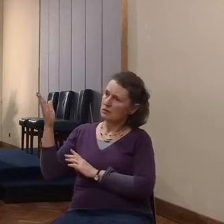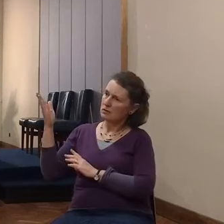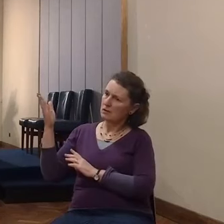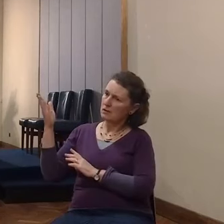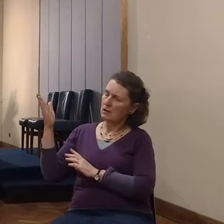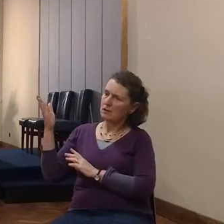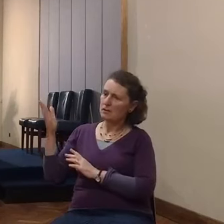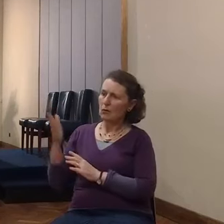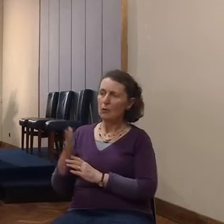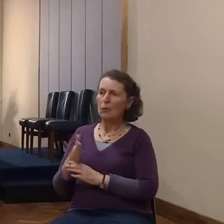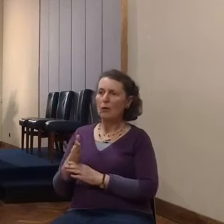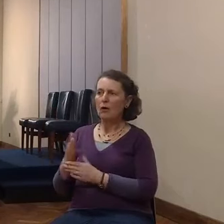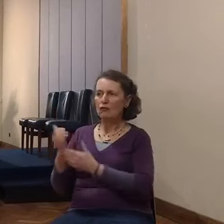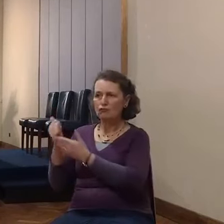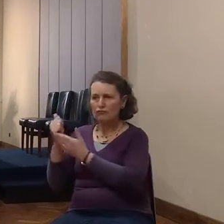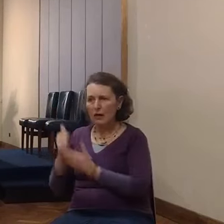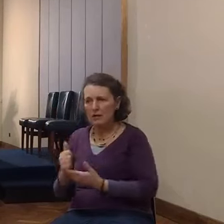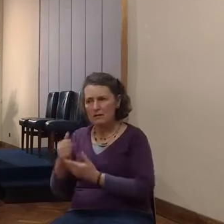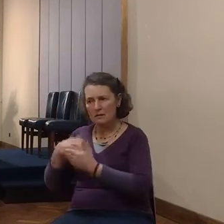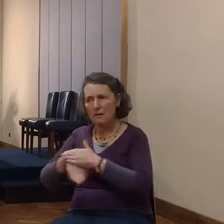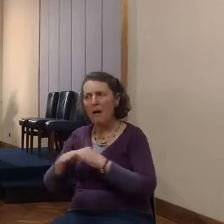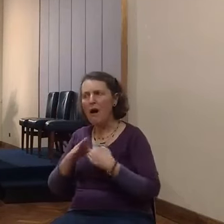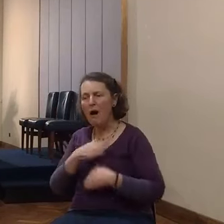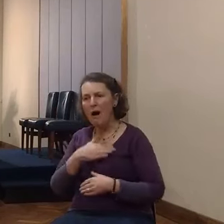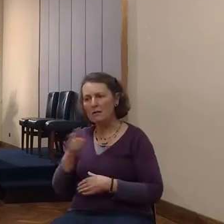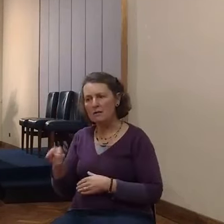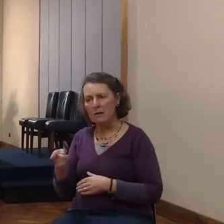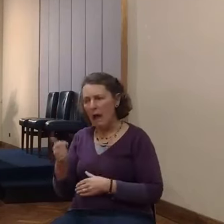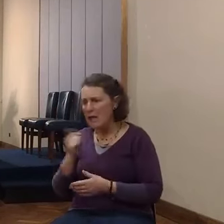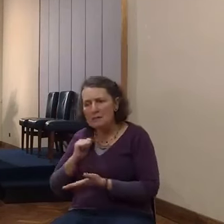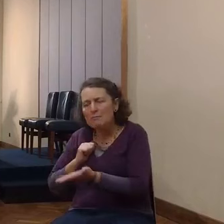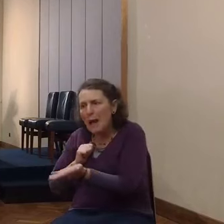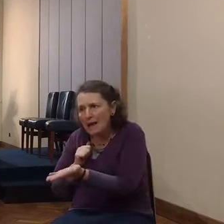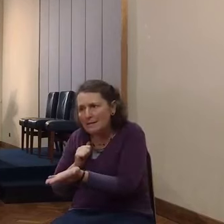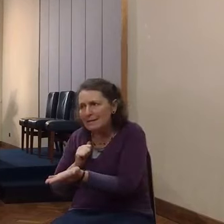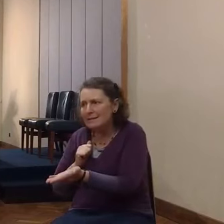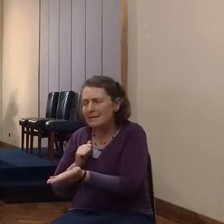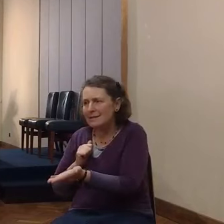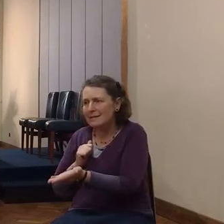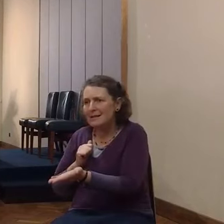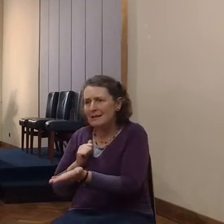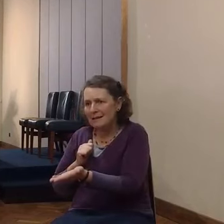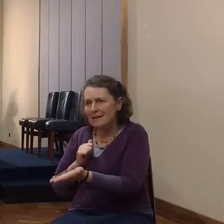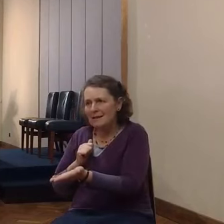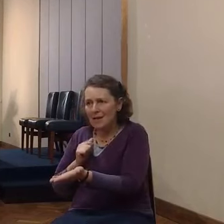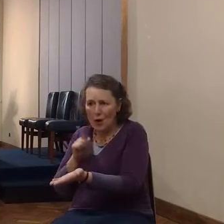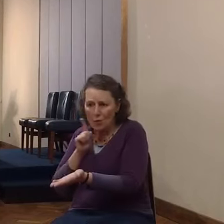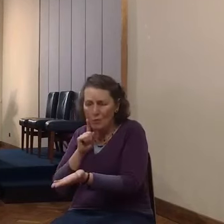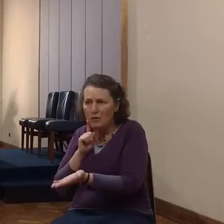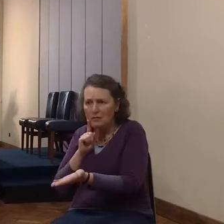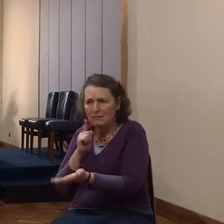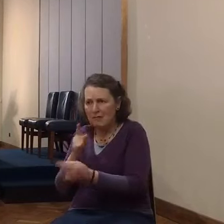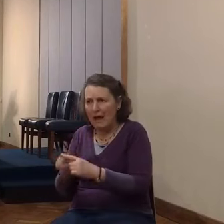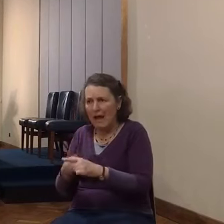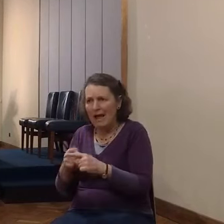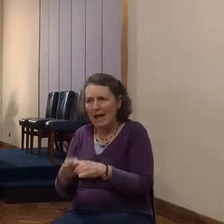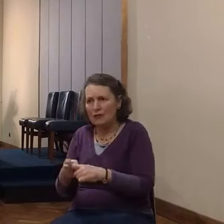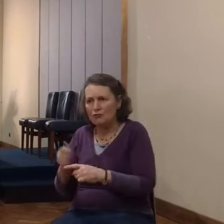things in unexpected lies. And we pray and plead and look for